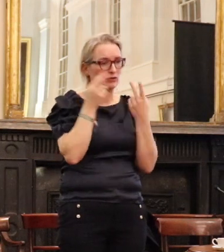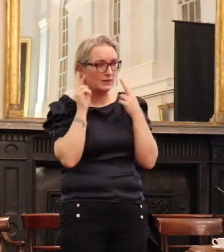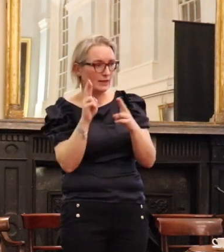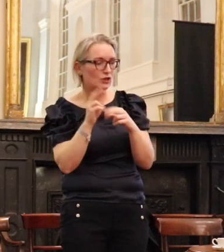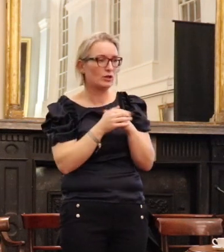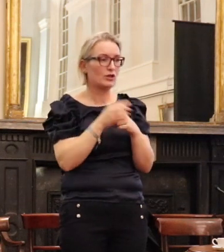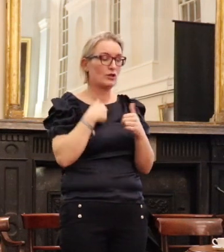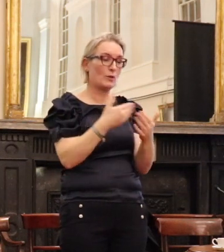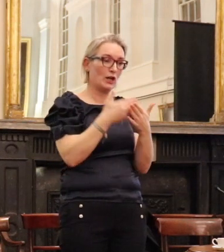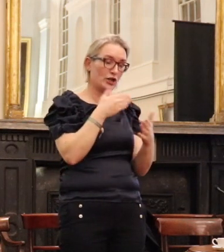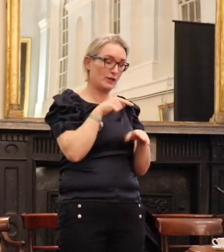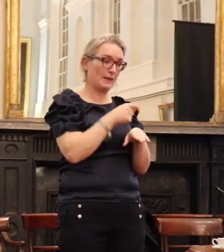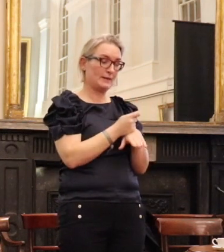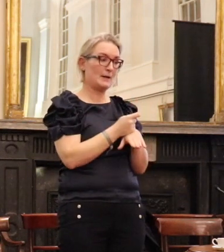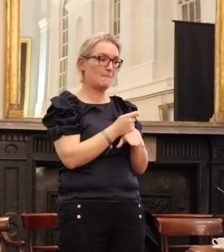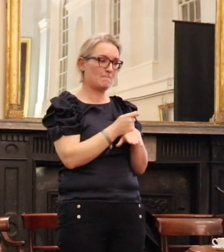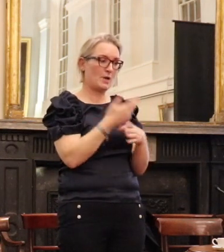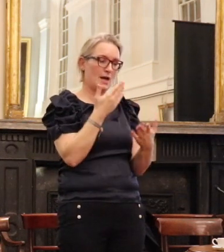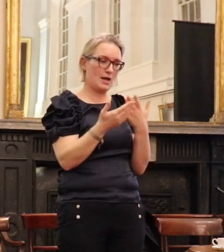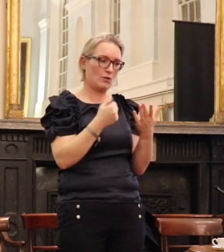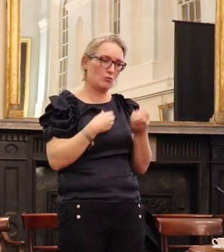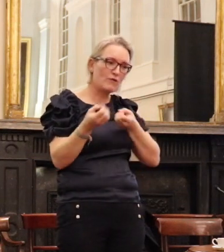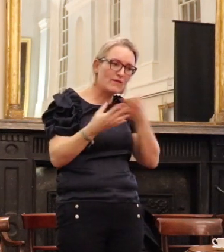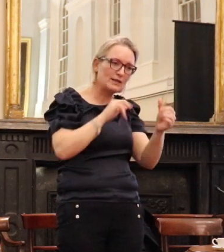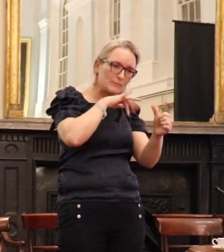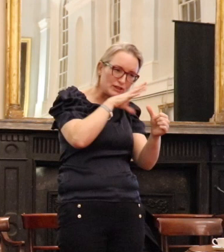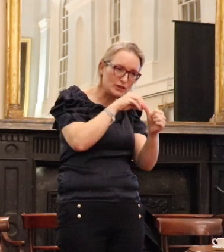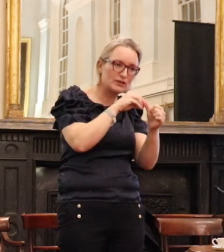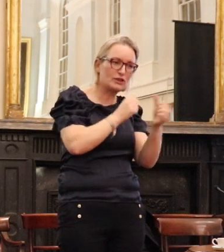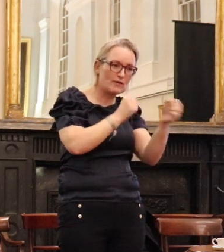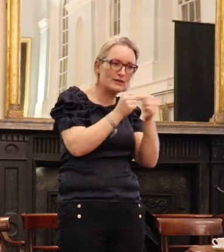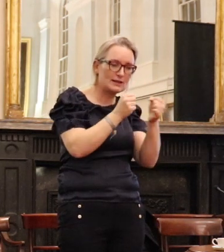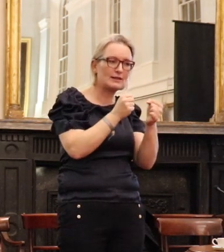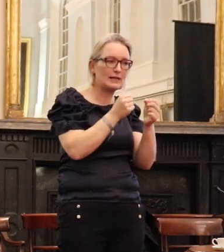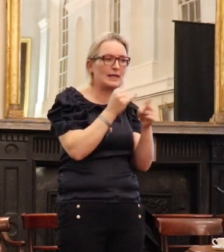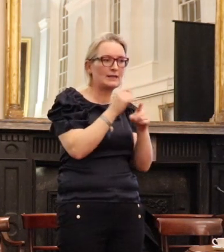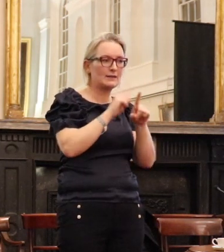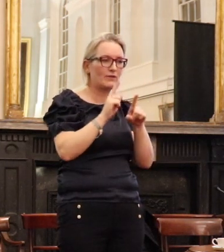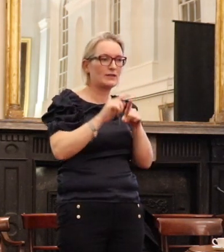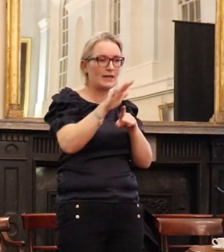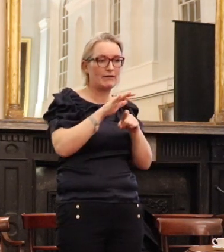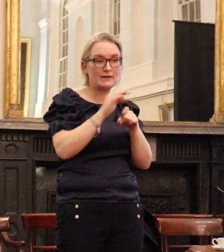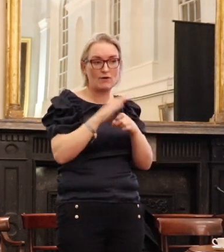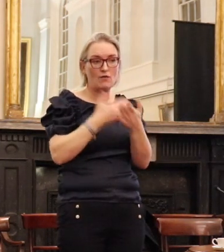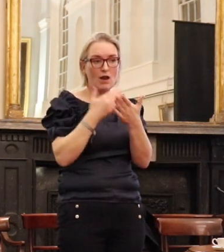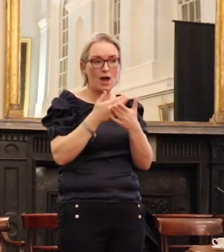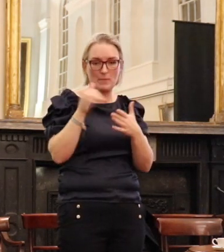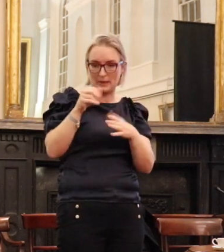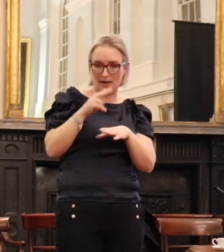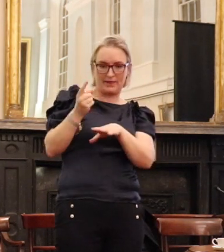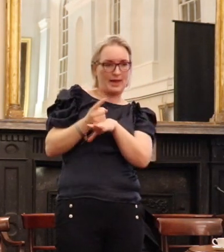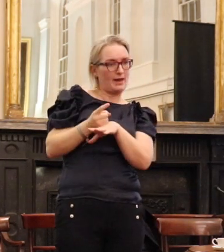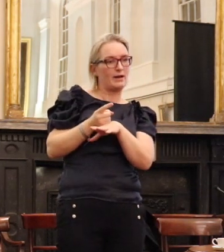so we learned to start trying to provide specialised services in areas of law that private practitioners